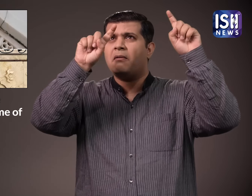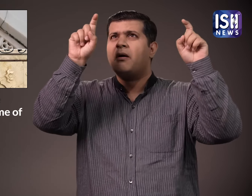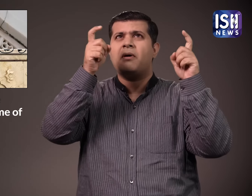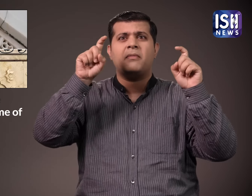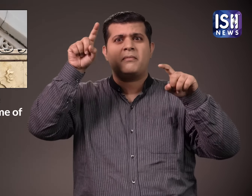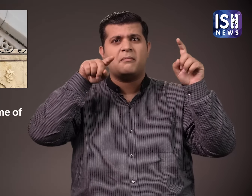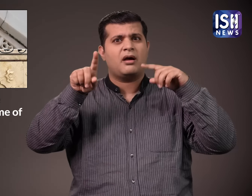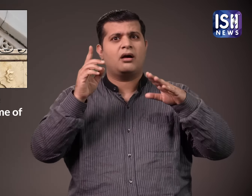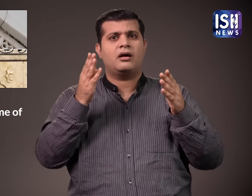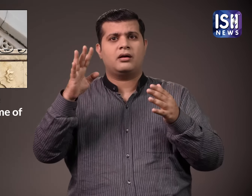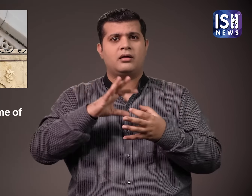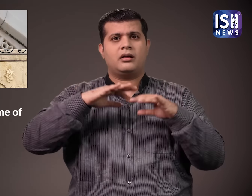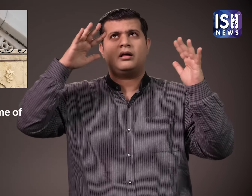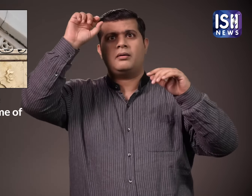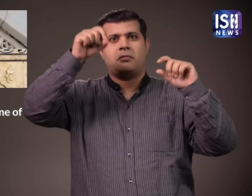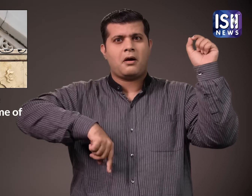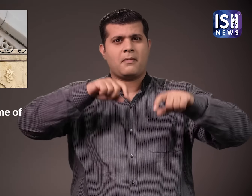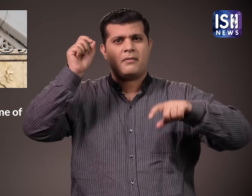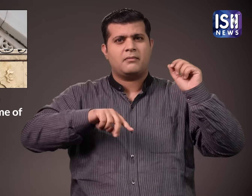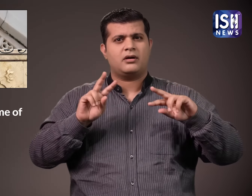cracks because of the unexpected heavy monsoon.